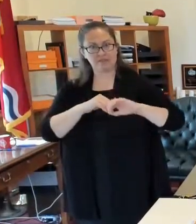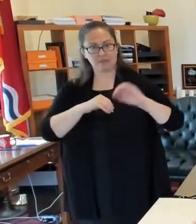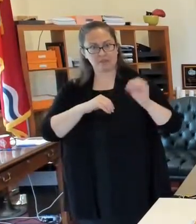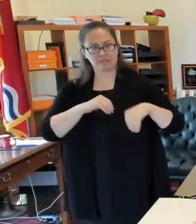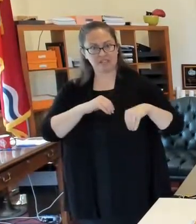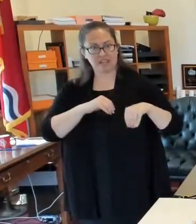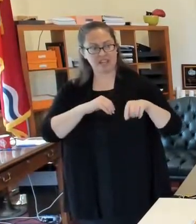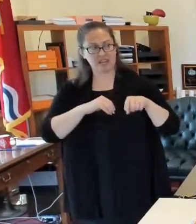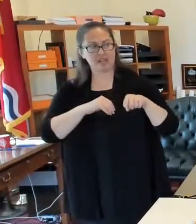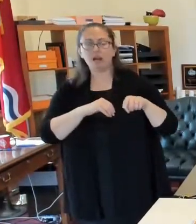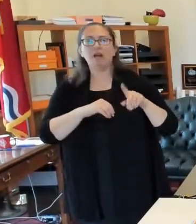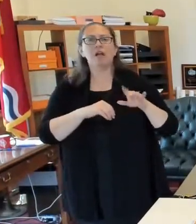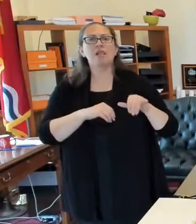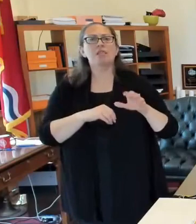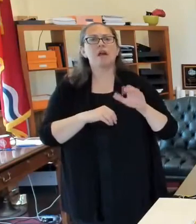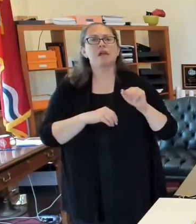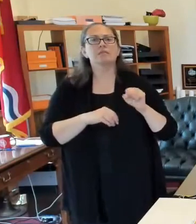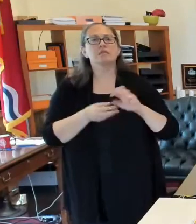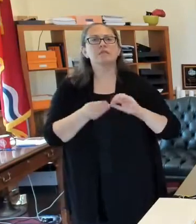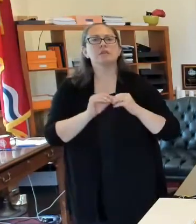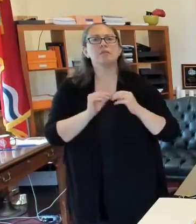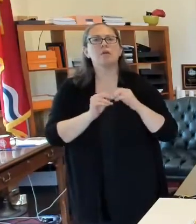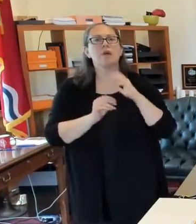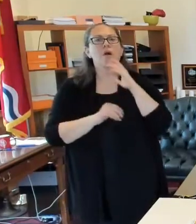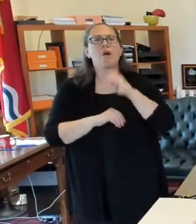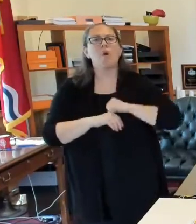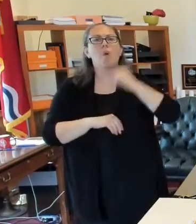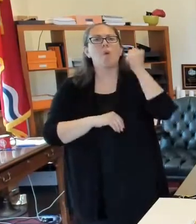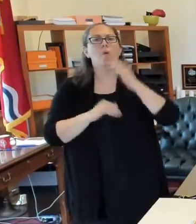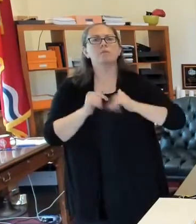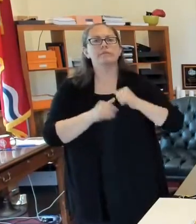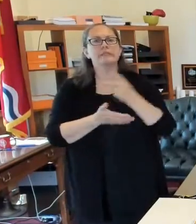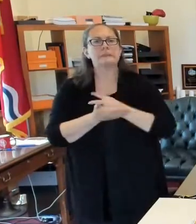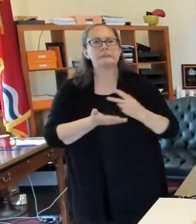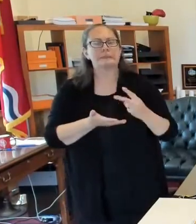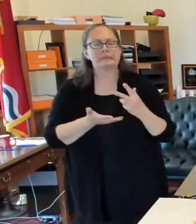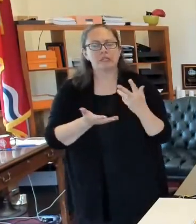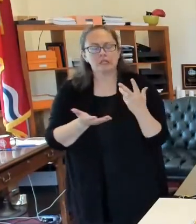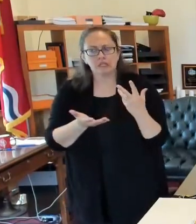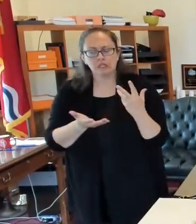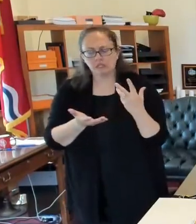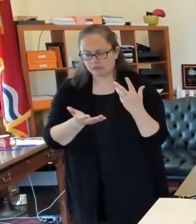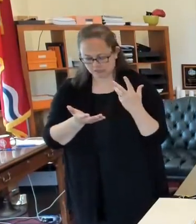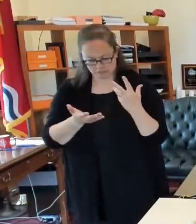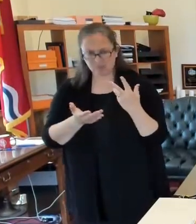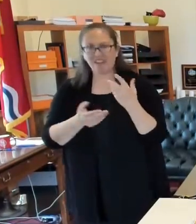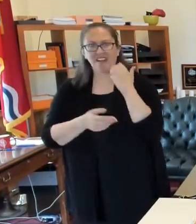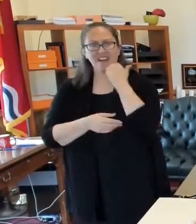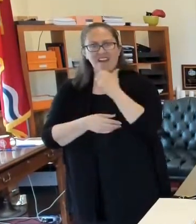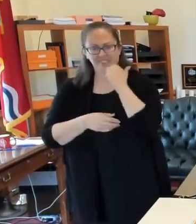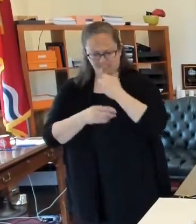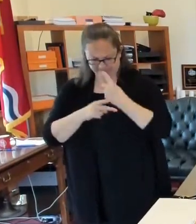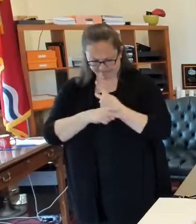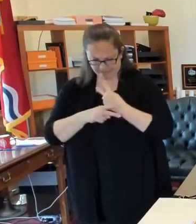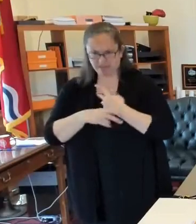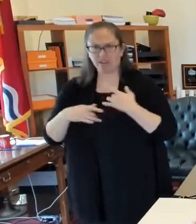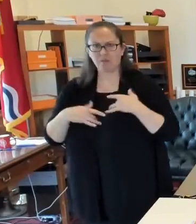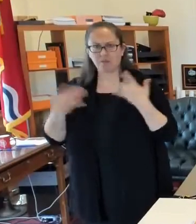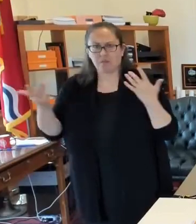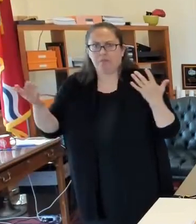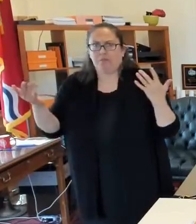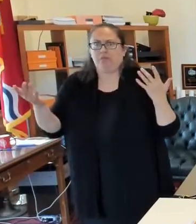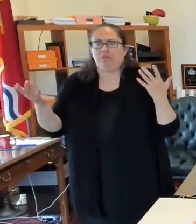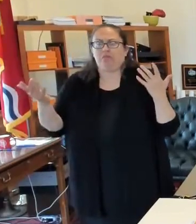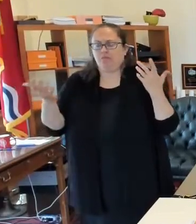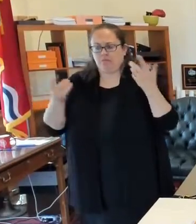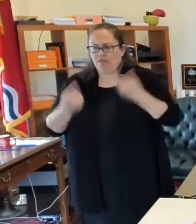old. So that is the real difficulty in trying to figure out exactly what's happening day to day, which is why we continue to rely